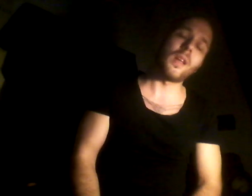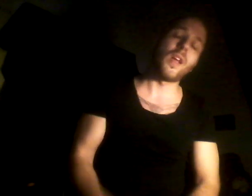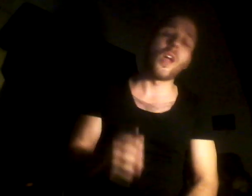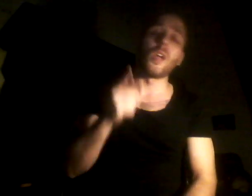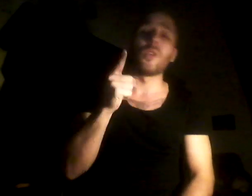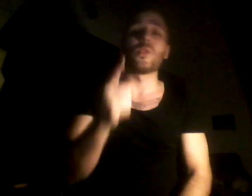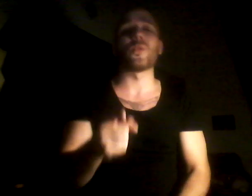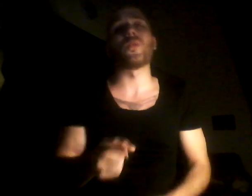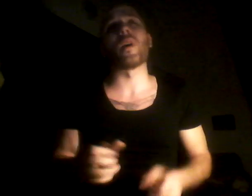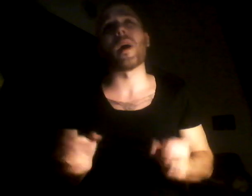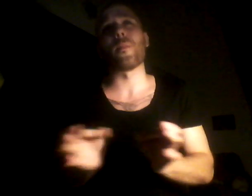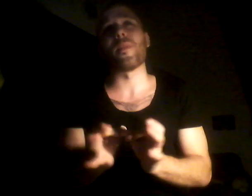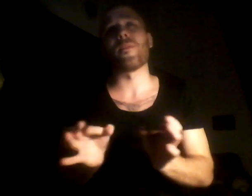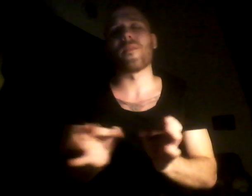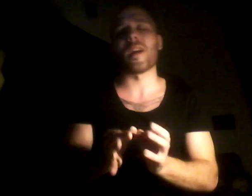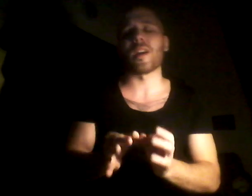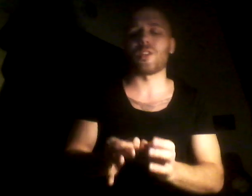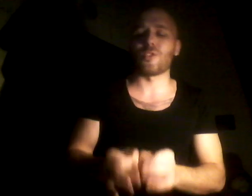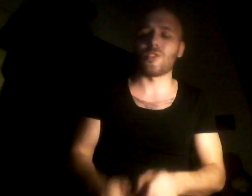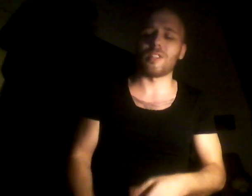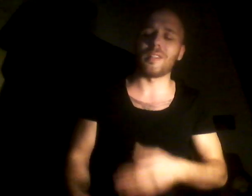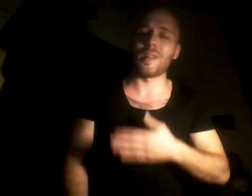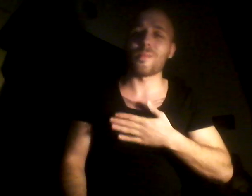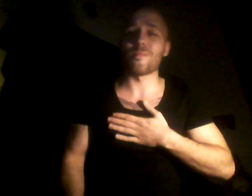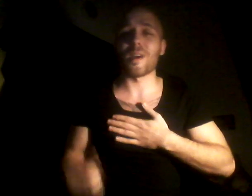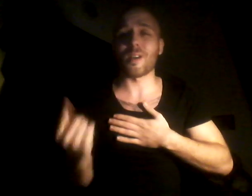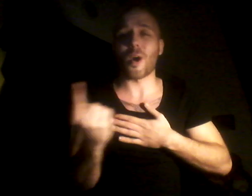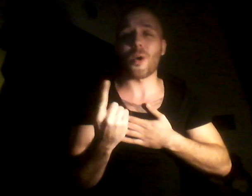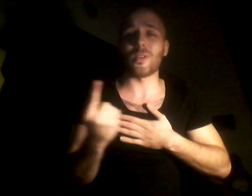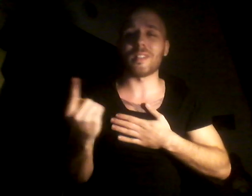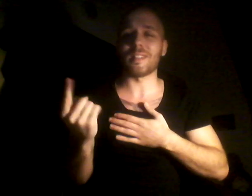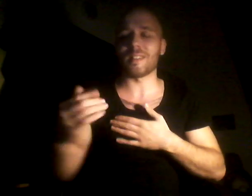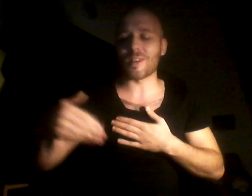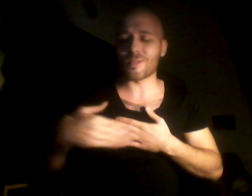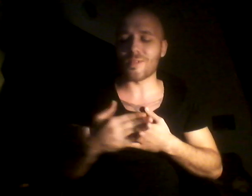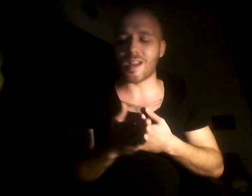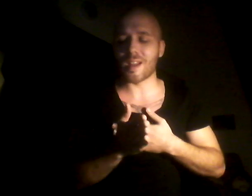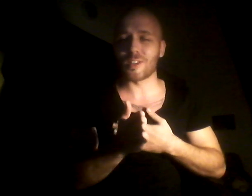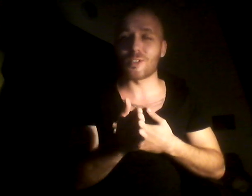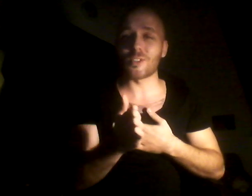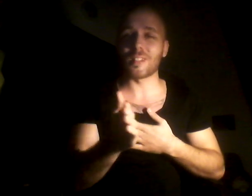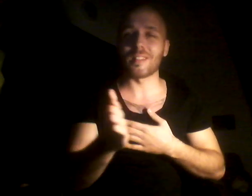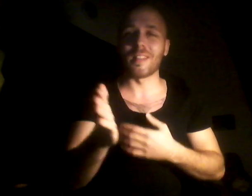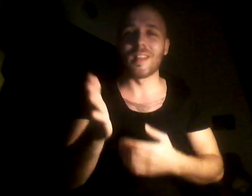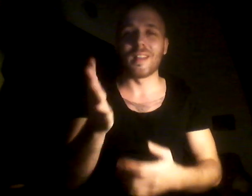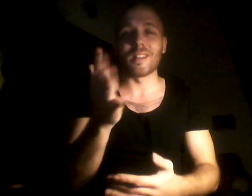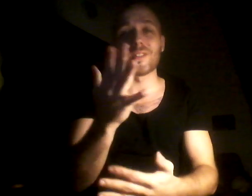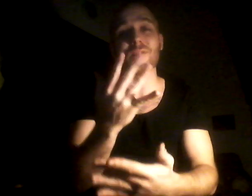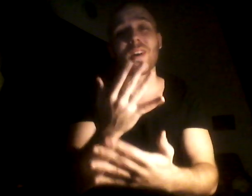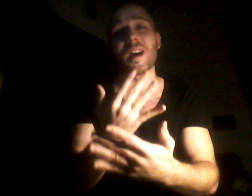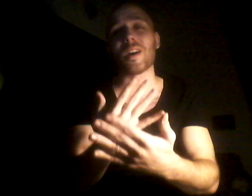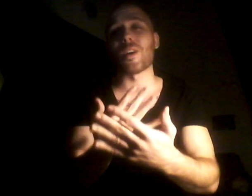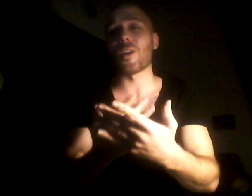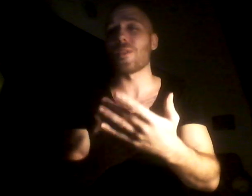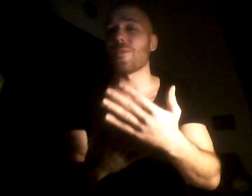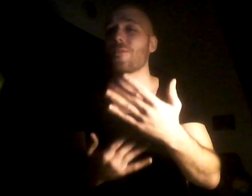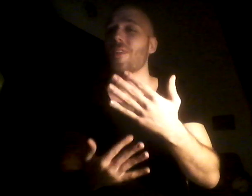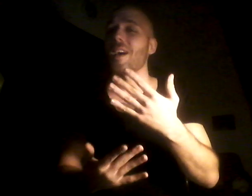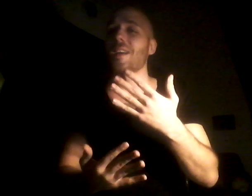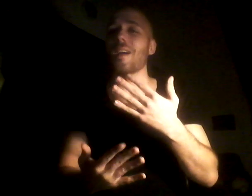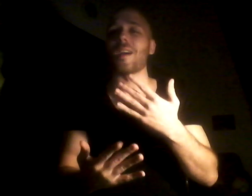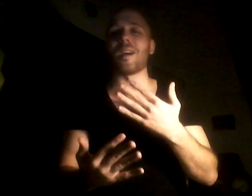You are the fancy My only direction It's fire on fire